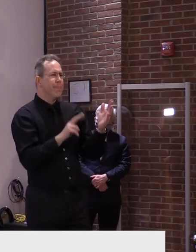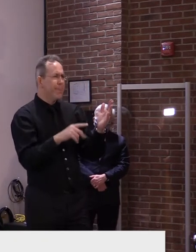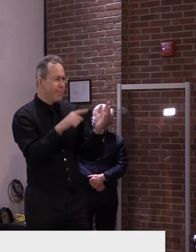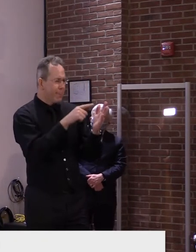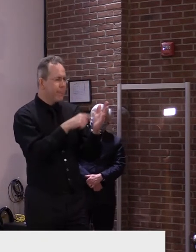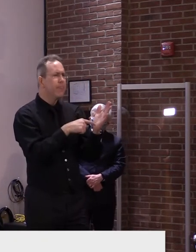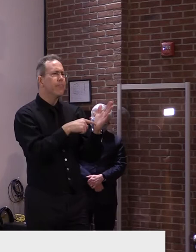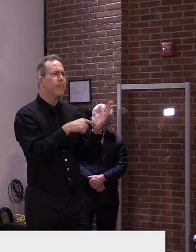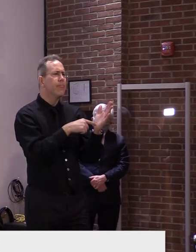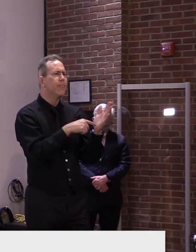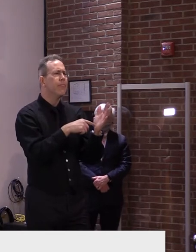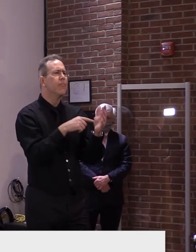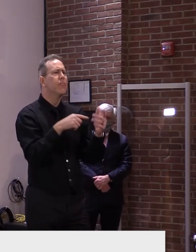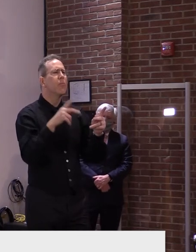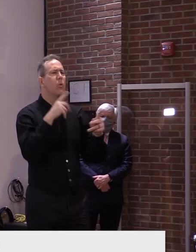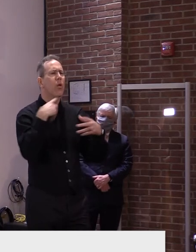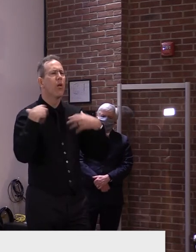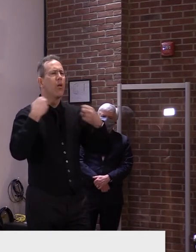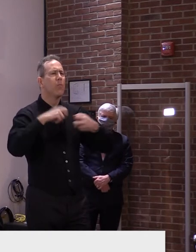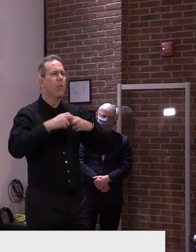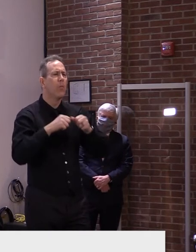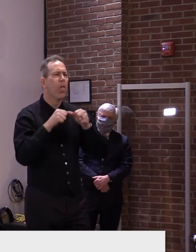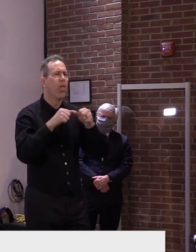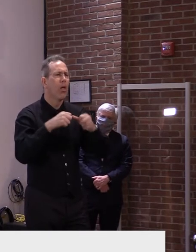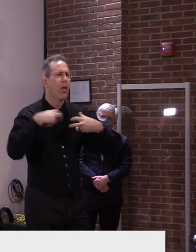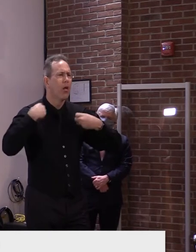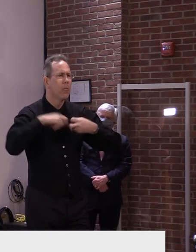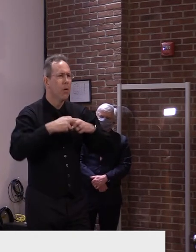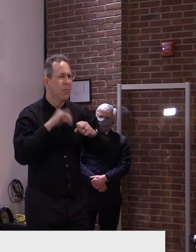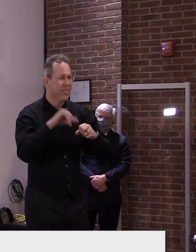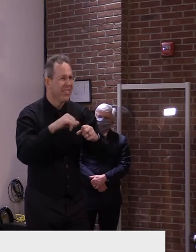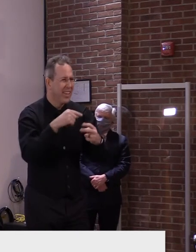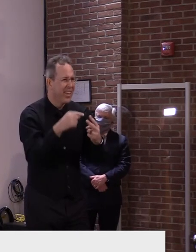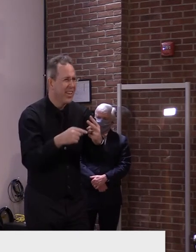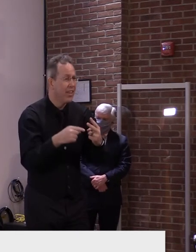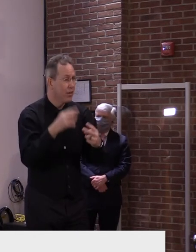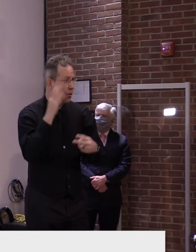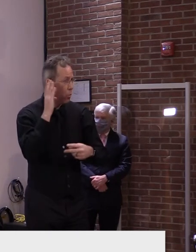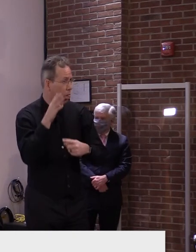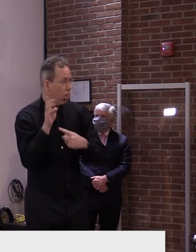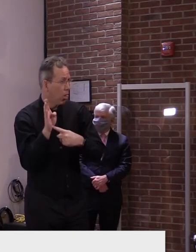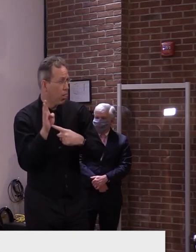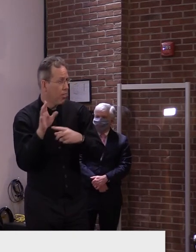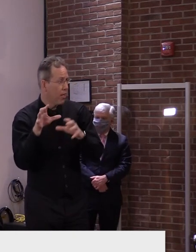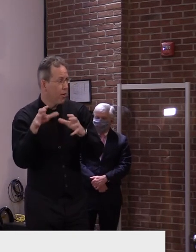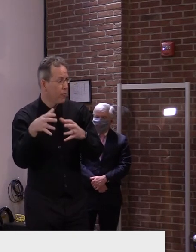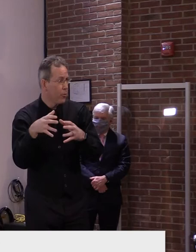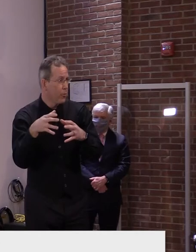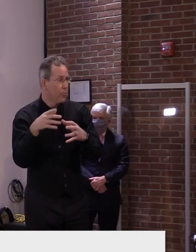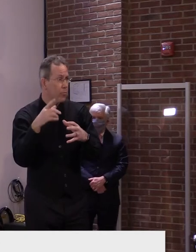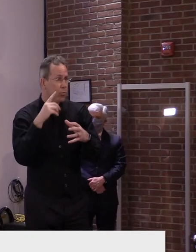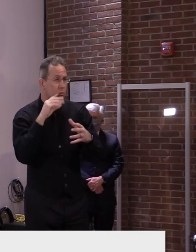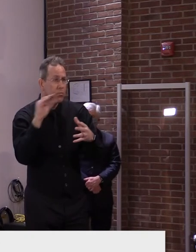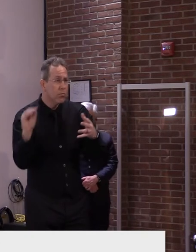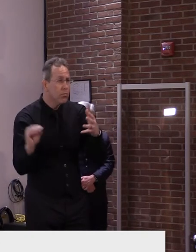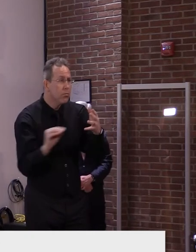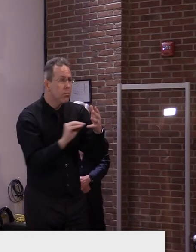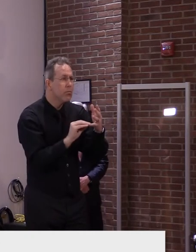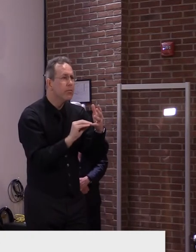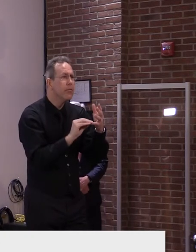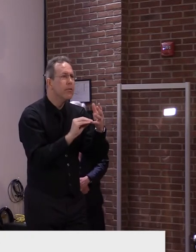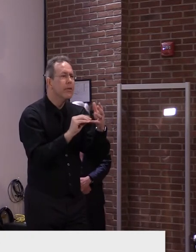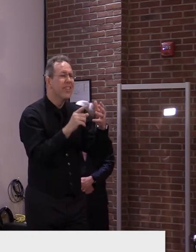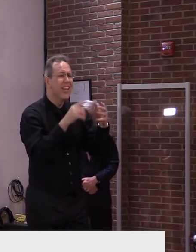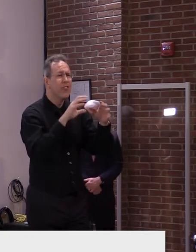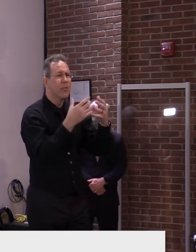will you be further breaking that group down by age group or is it, or is the entire group, um, will they be all eligible